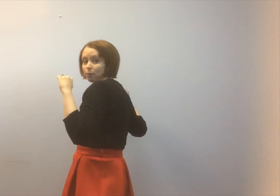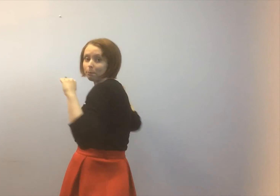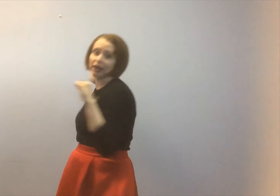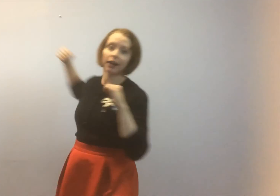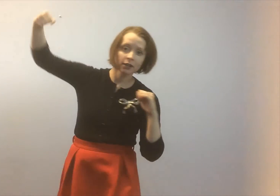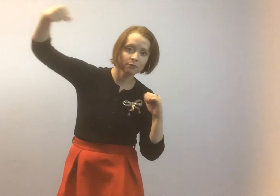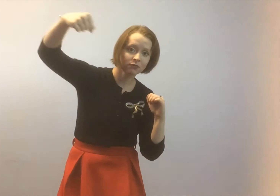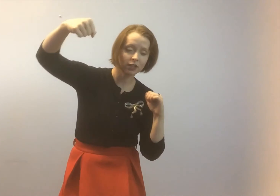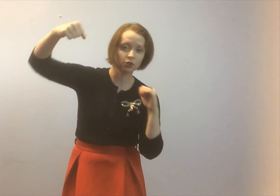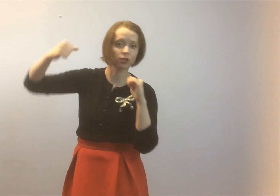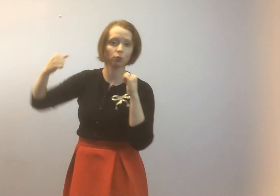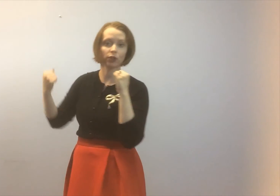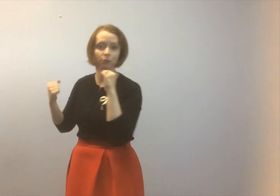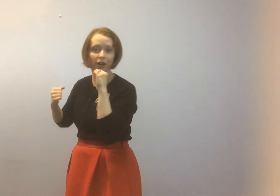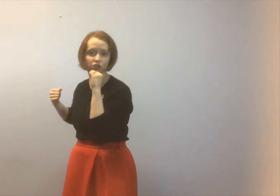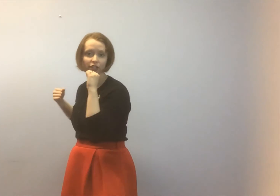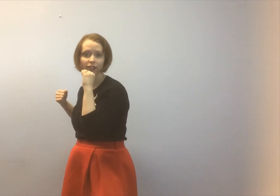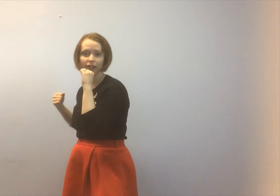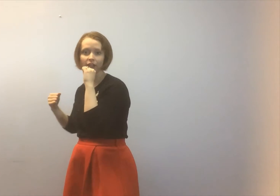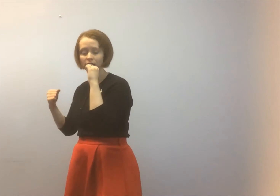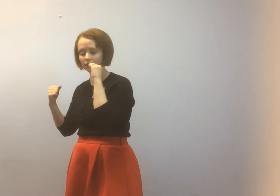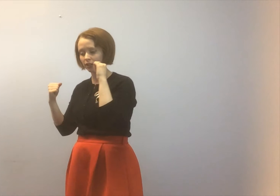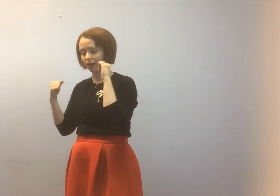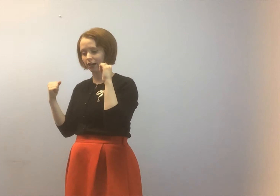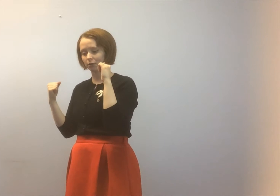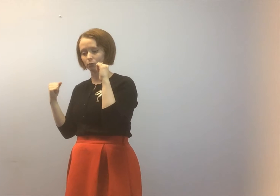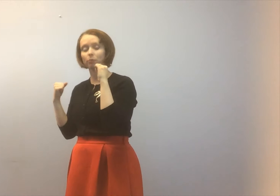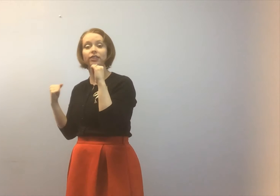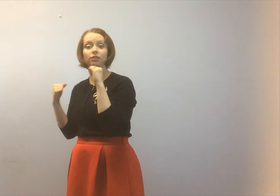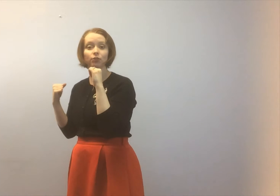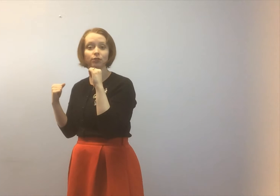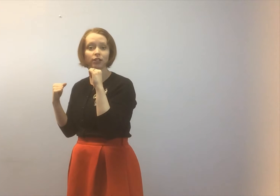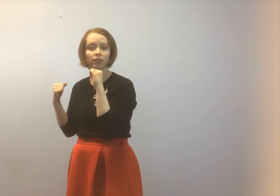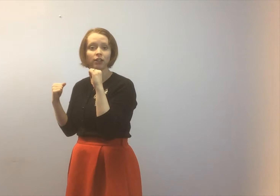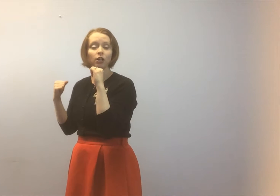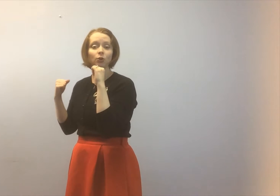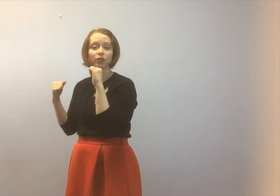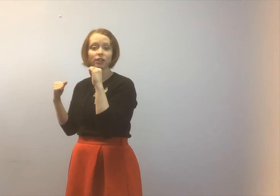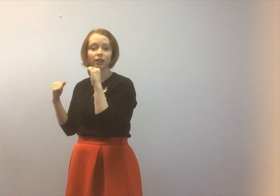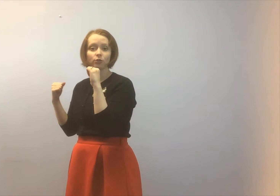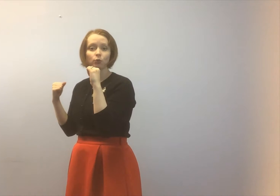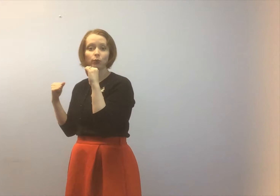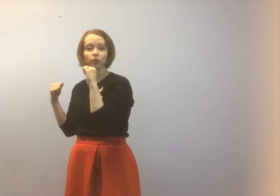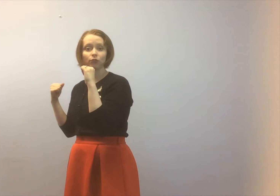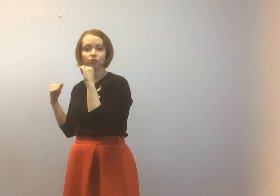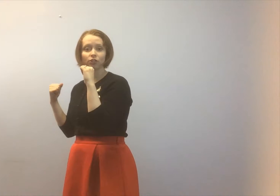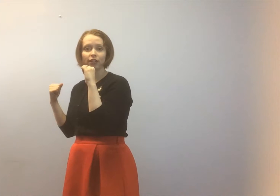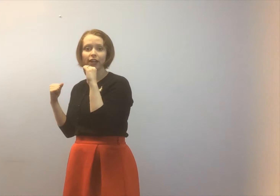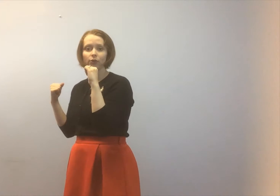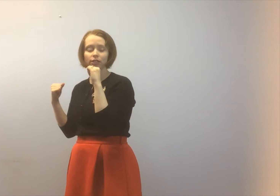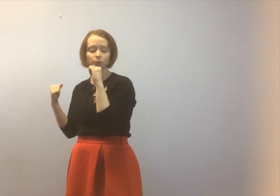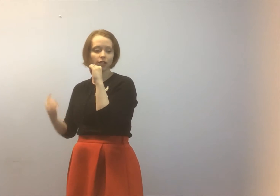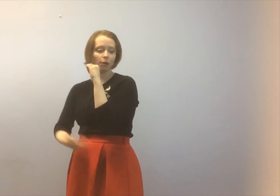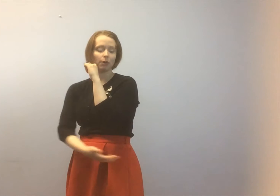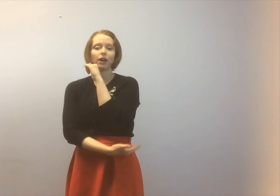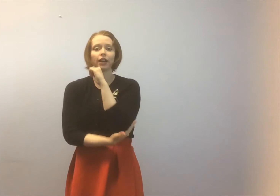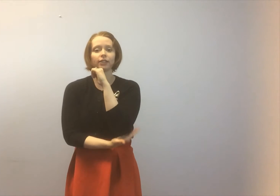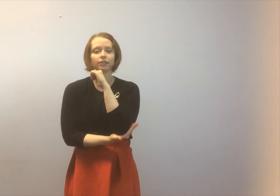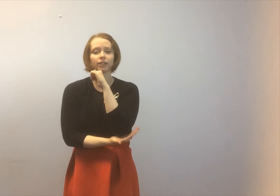arm back and do some weird touch like that what I see you did with us when we were first starting out is he can come up behind us